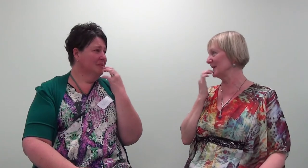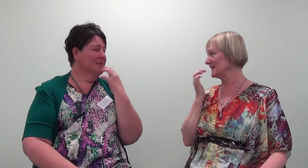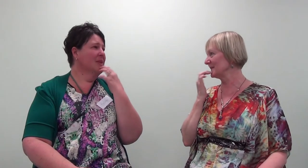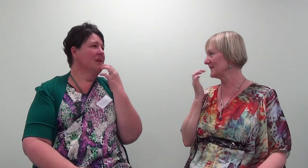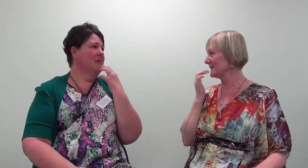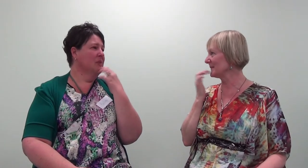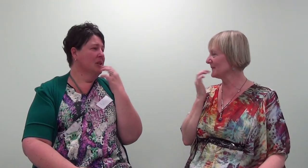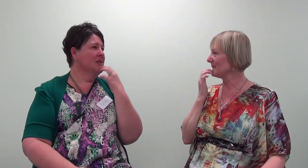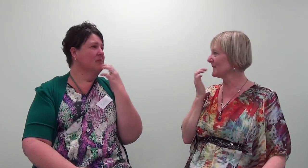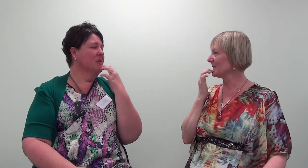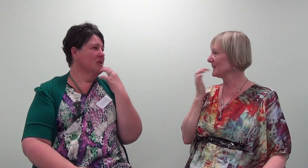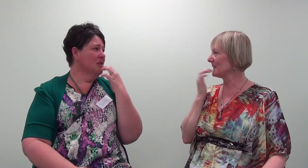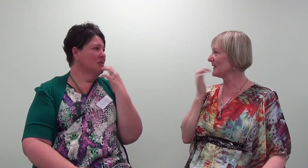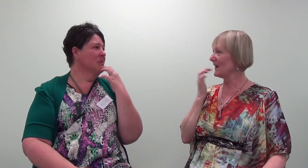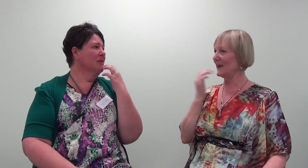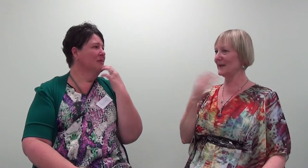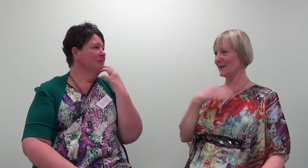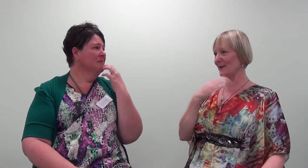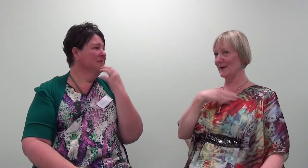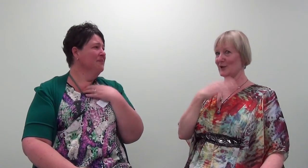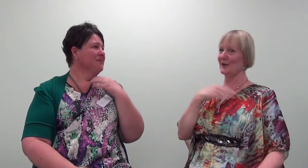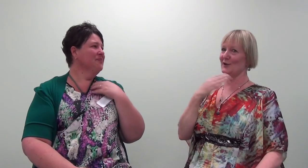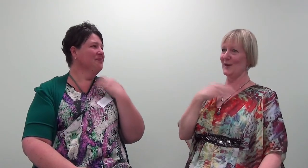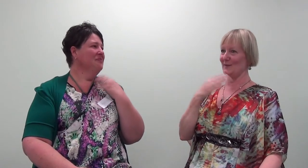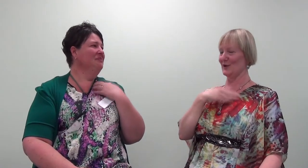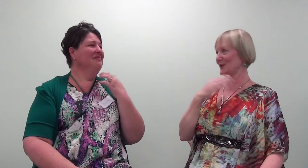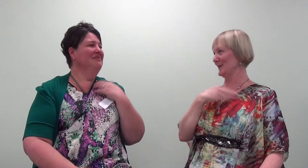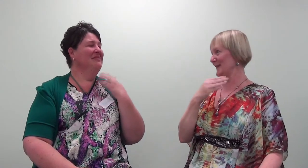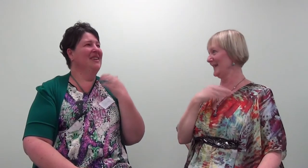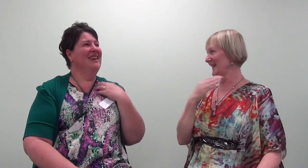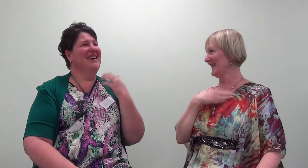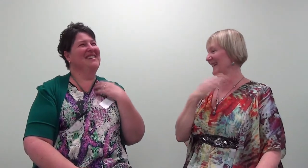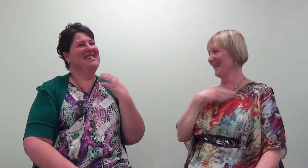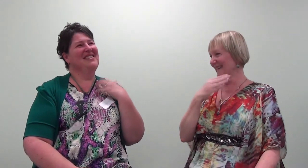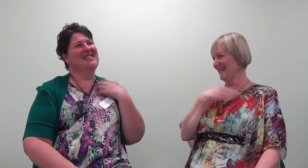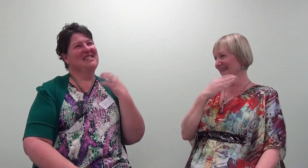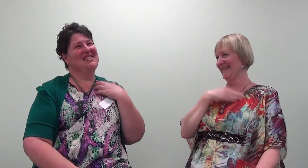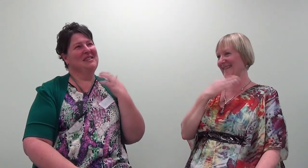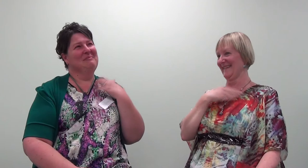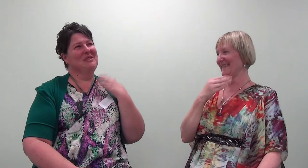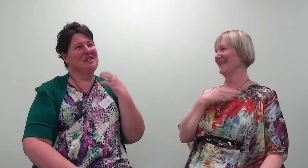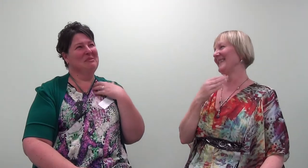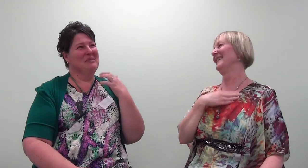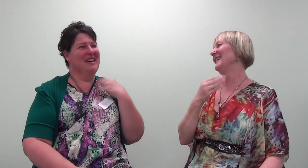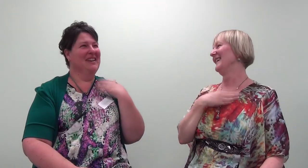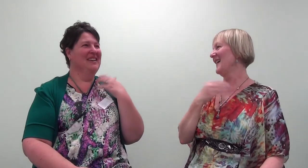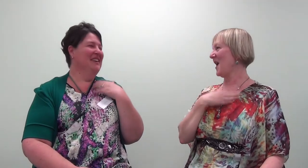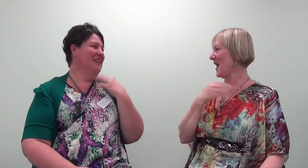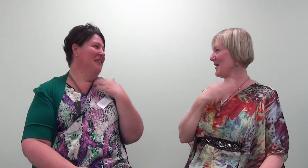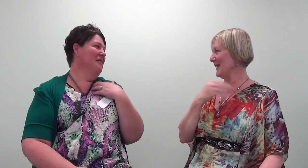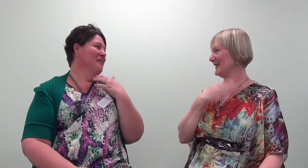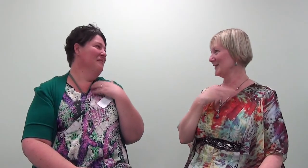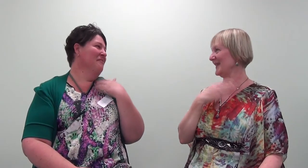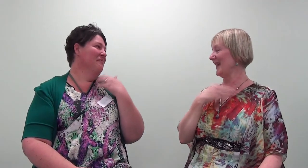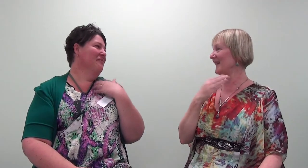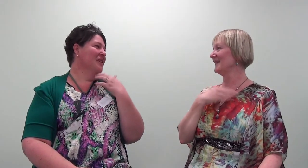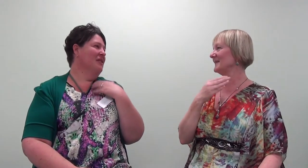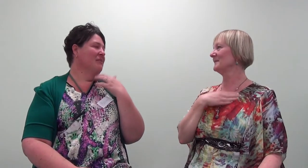and i'm releasing my judgment how dare i judge them judging me how dare i judge them judging me i imagined that i